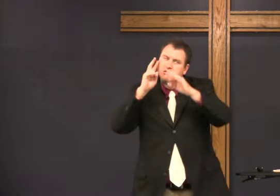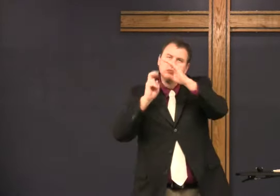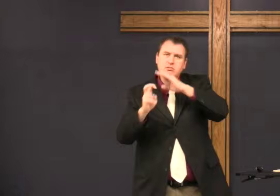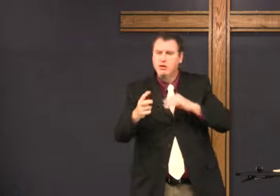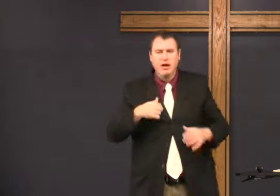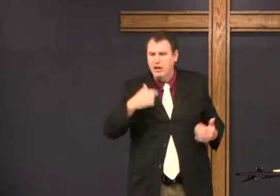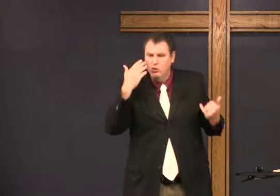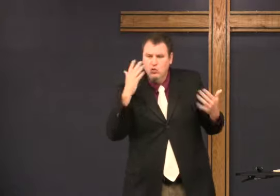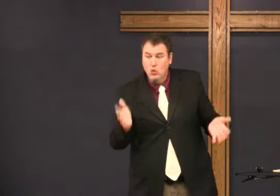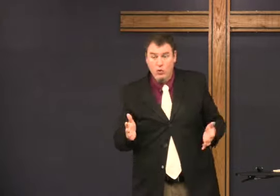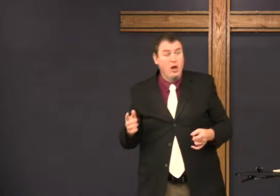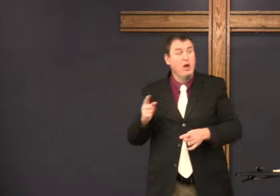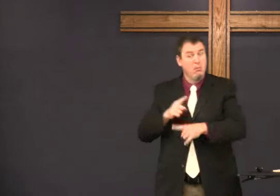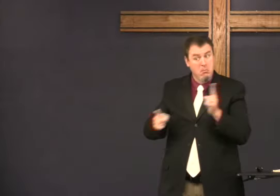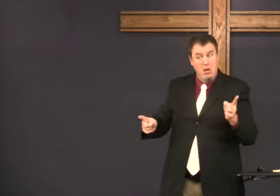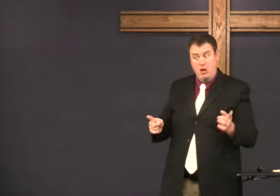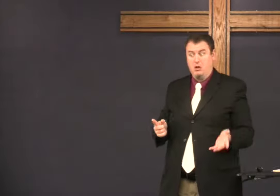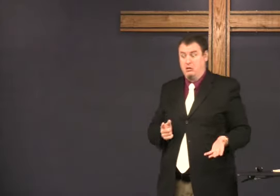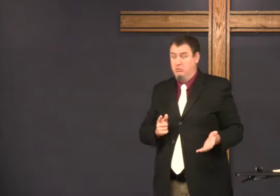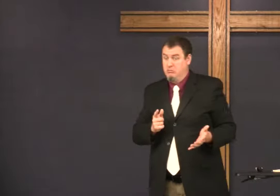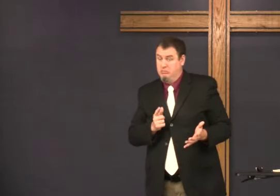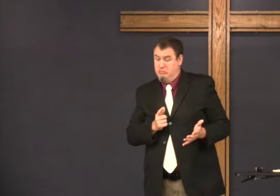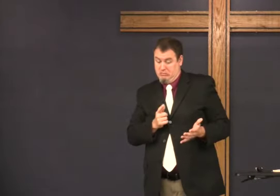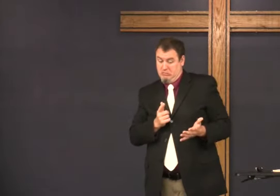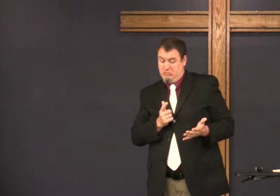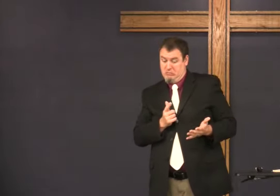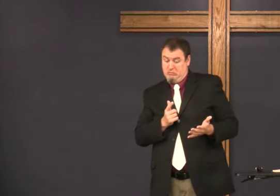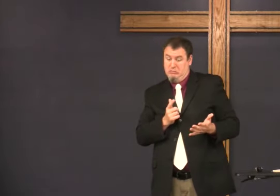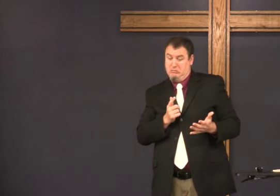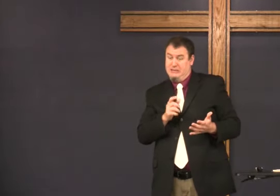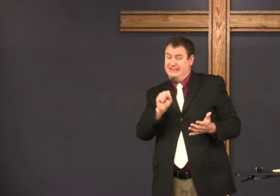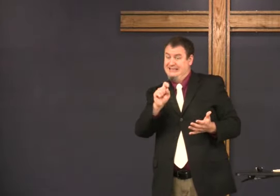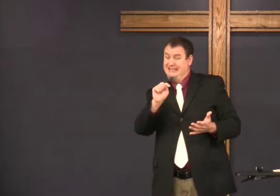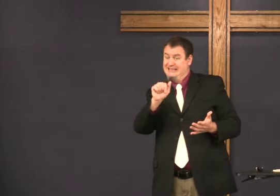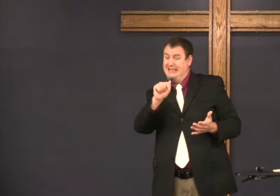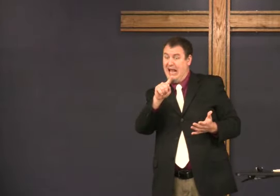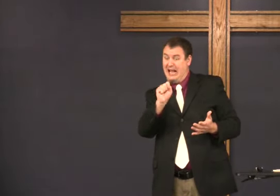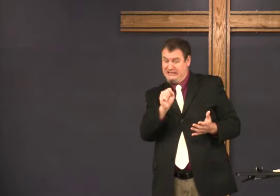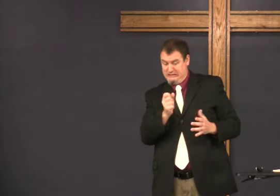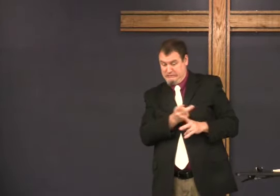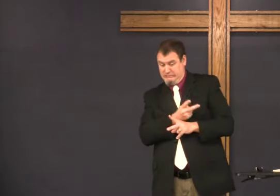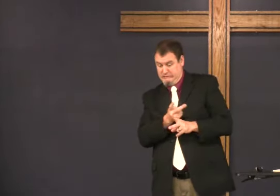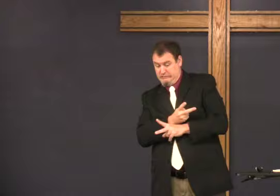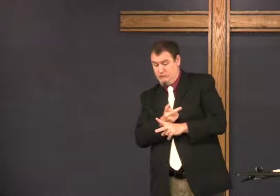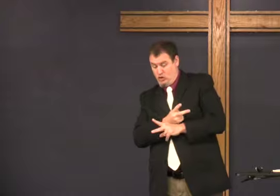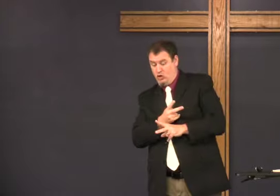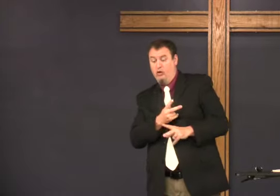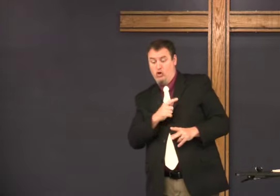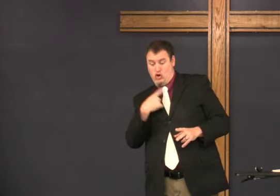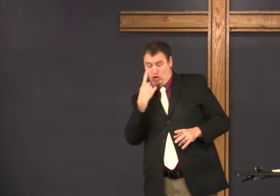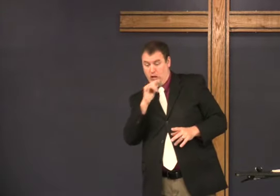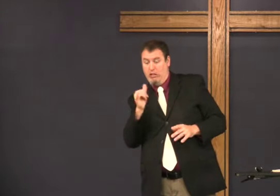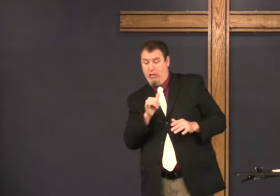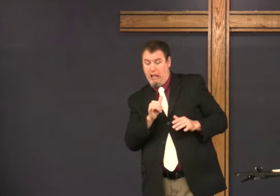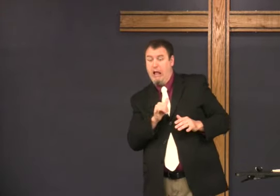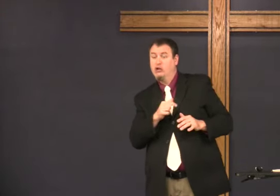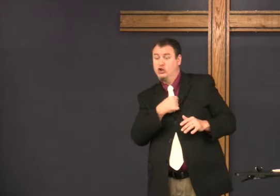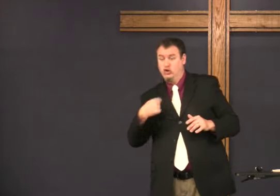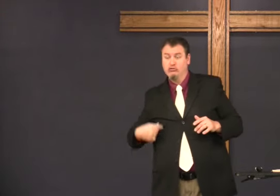I can't really forget the future, but statistically it